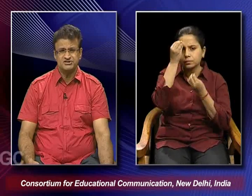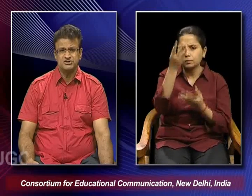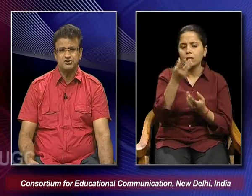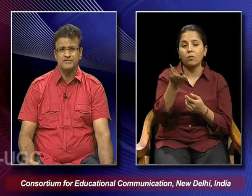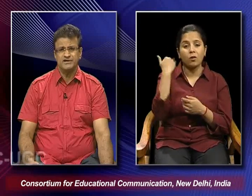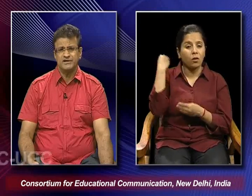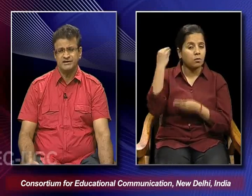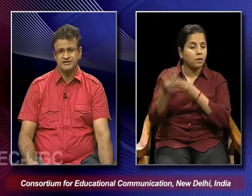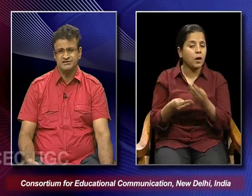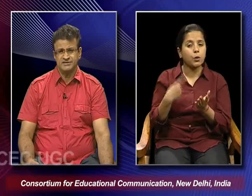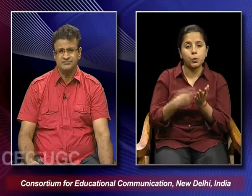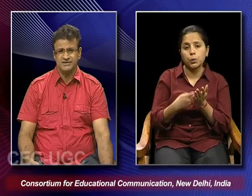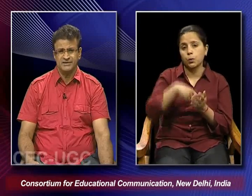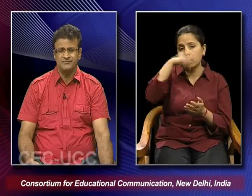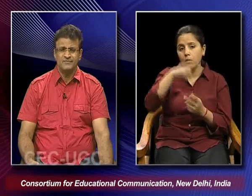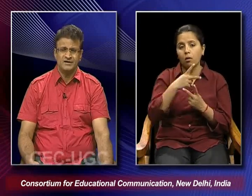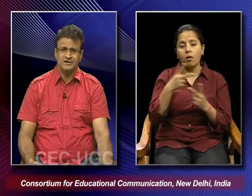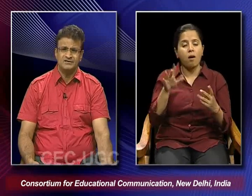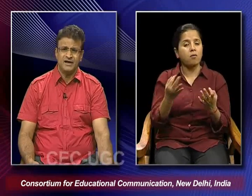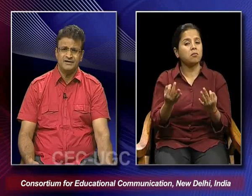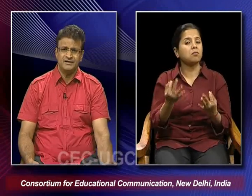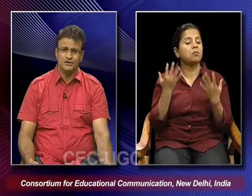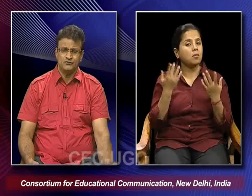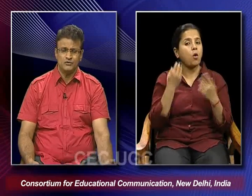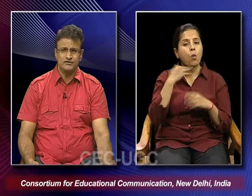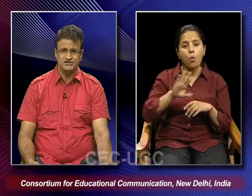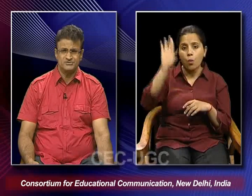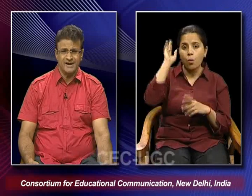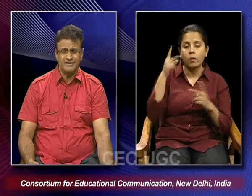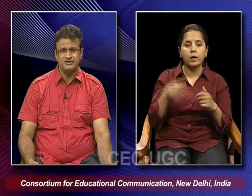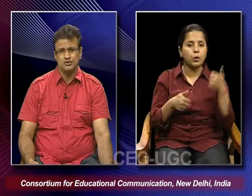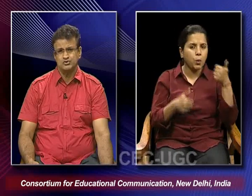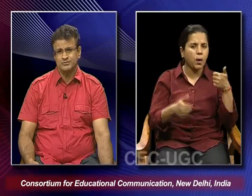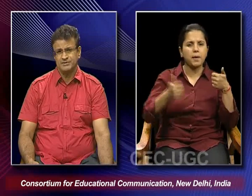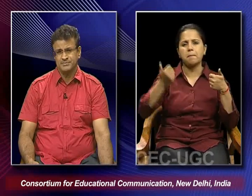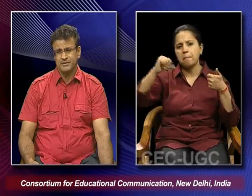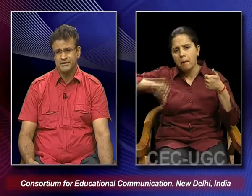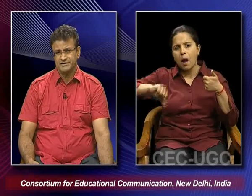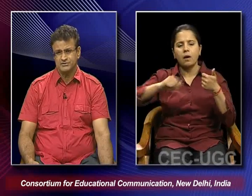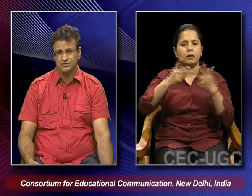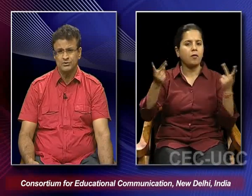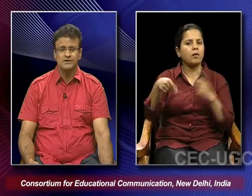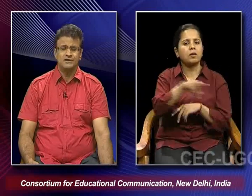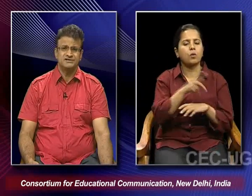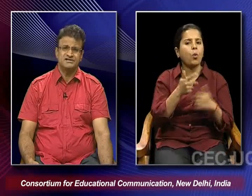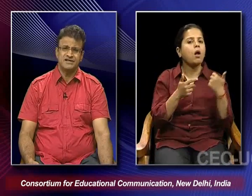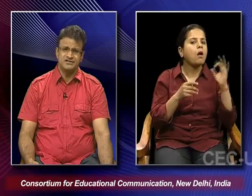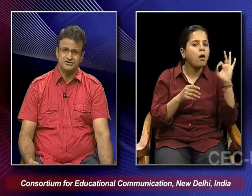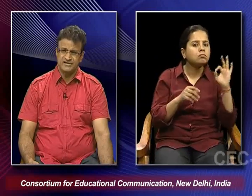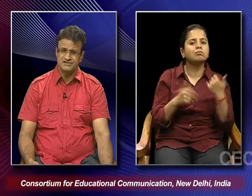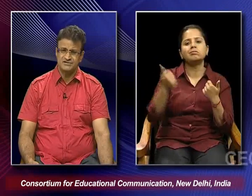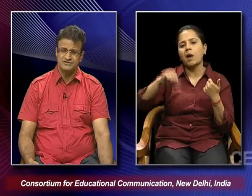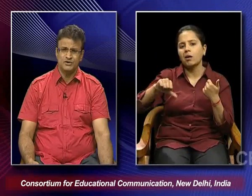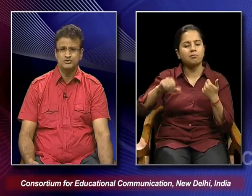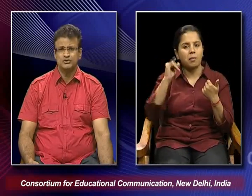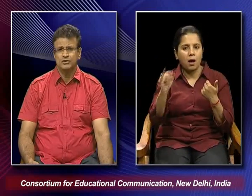traditions of India and at the same time the idea of good versus bad is also being propagated through such kinds of